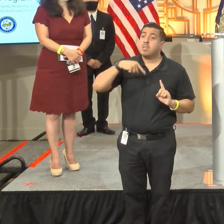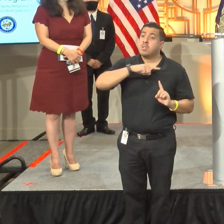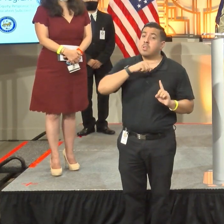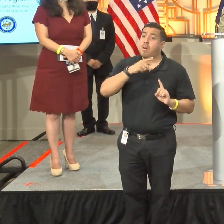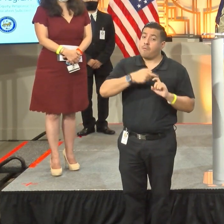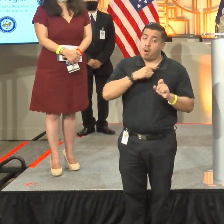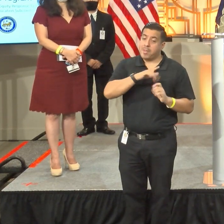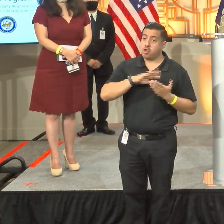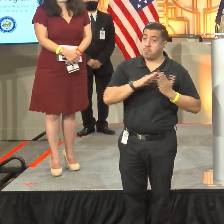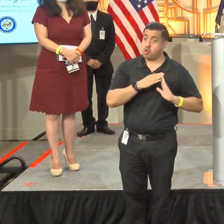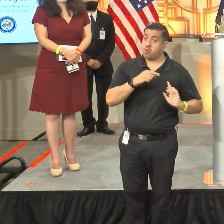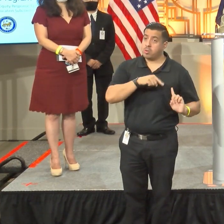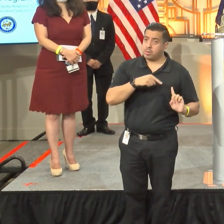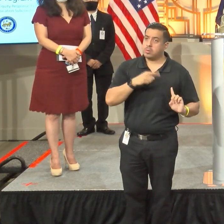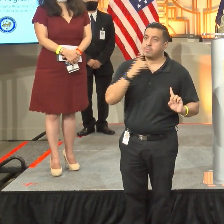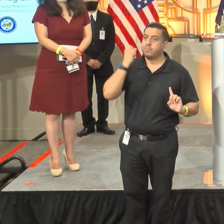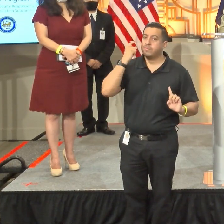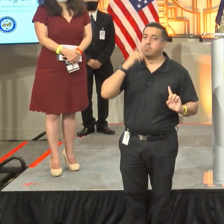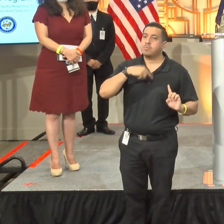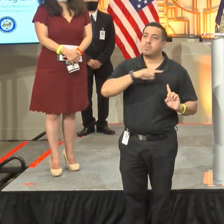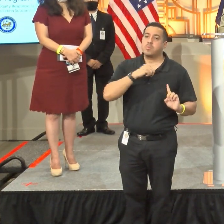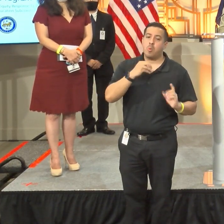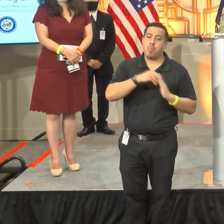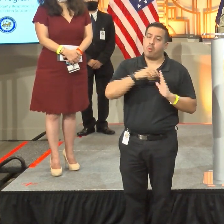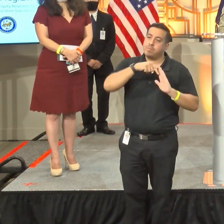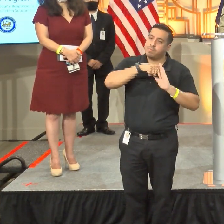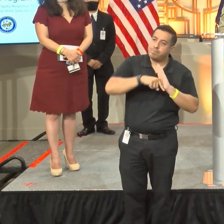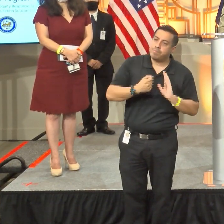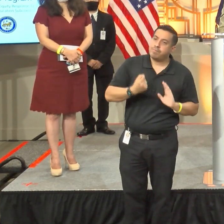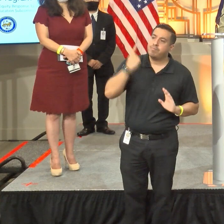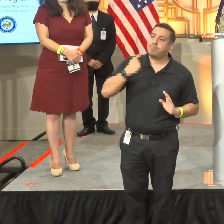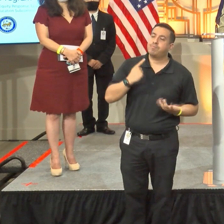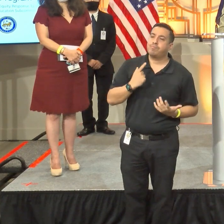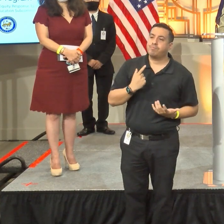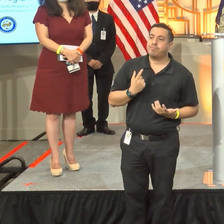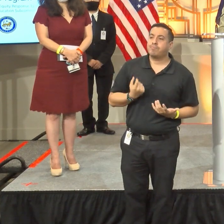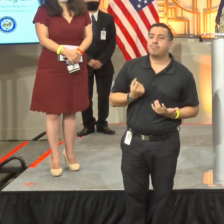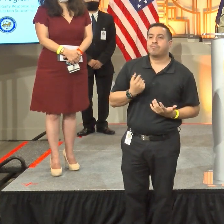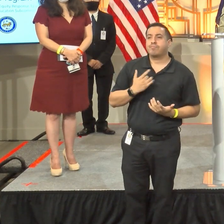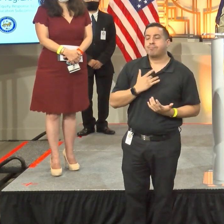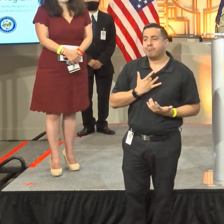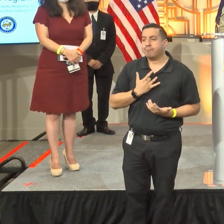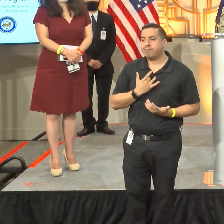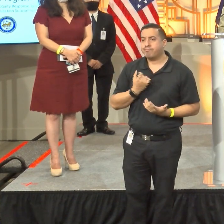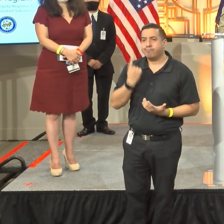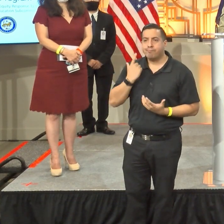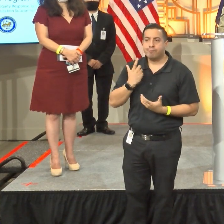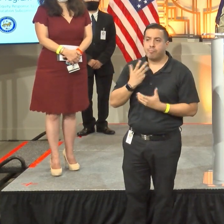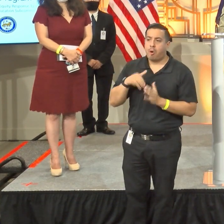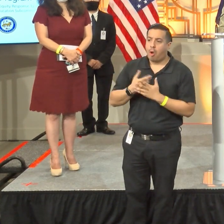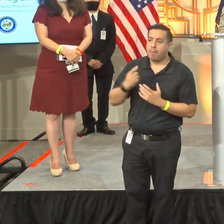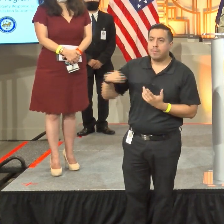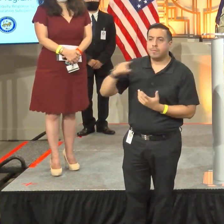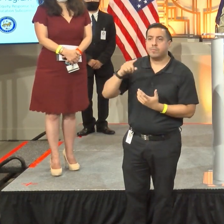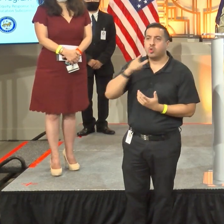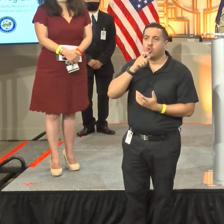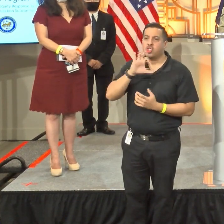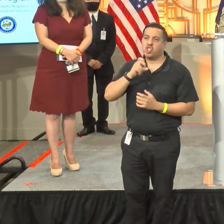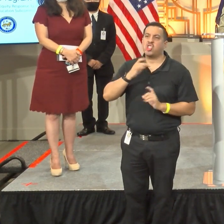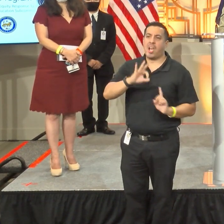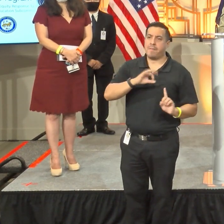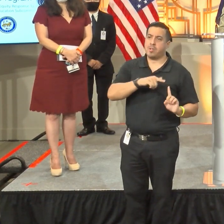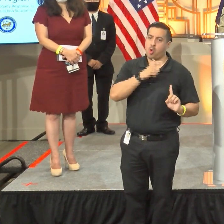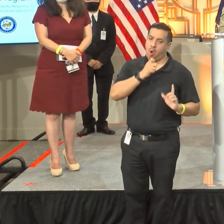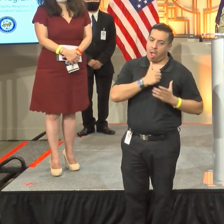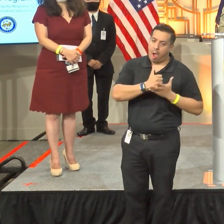community, we know that our chefs have a deeper understanding and appreciation of their neighbors. All chefs successfully completed their